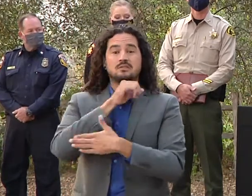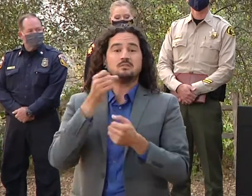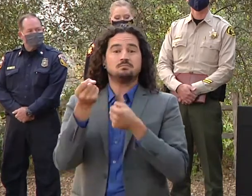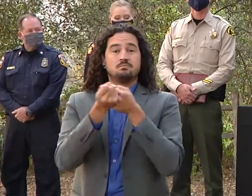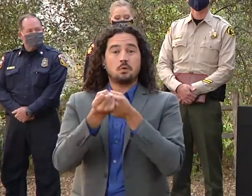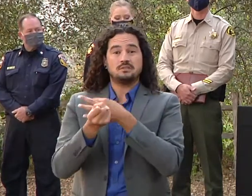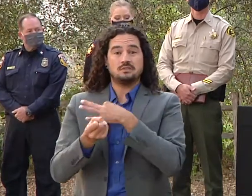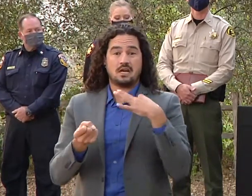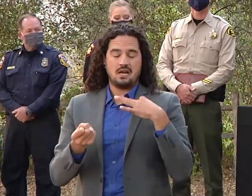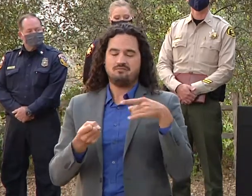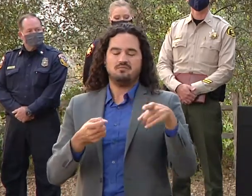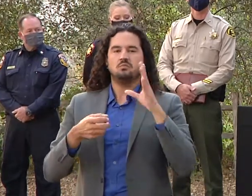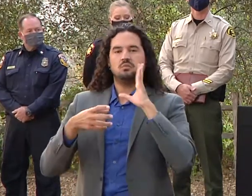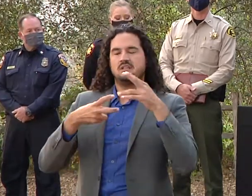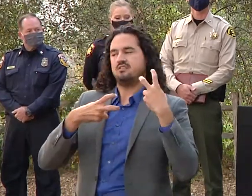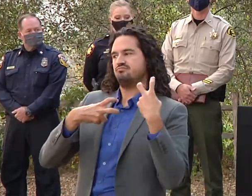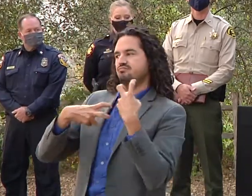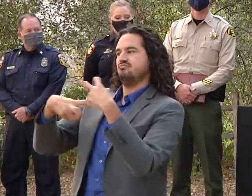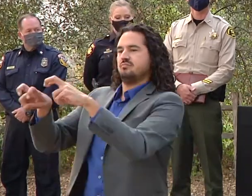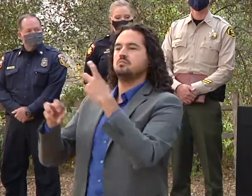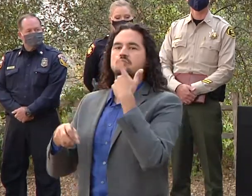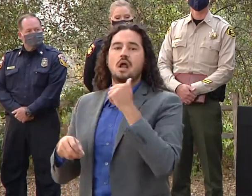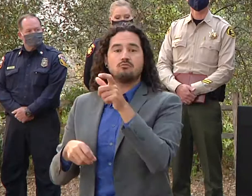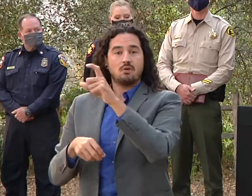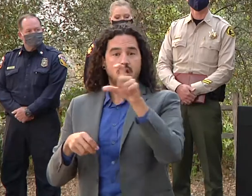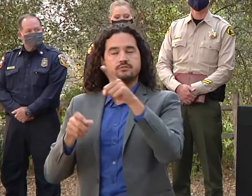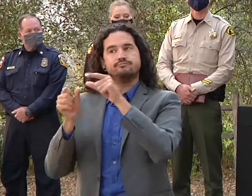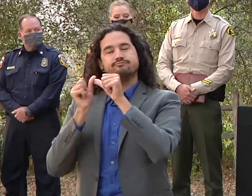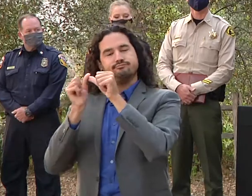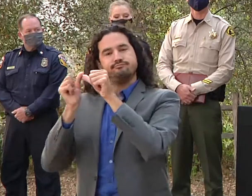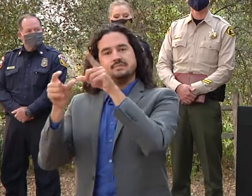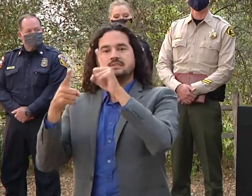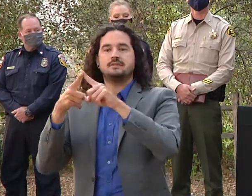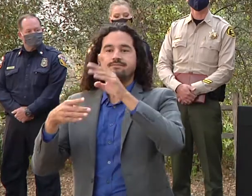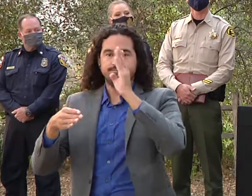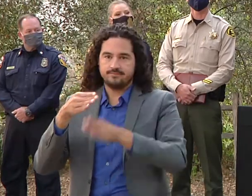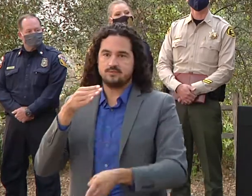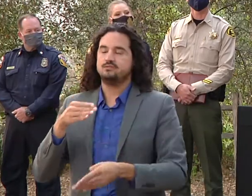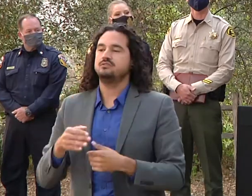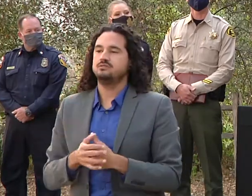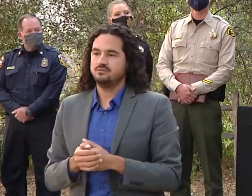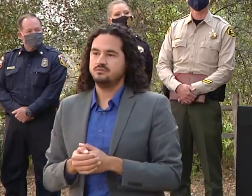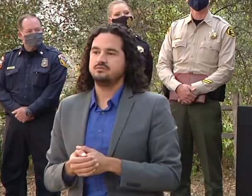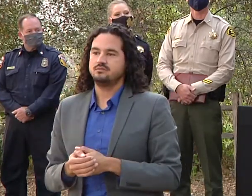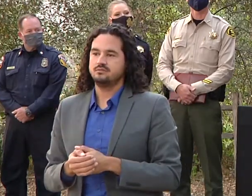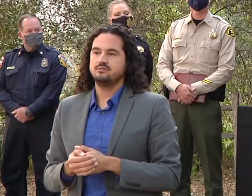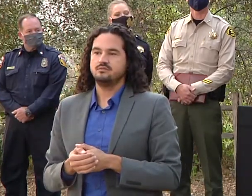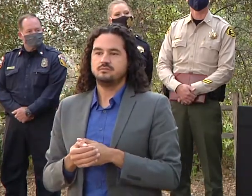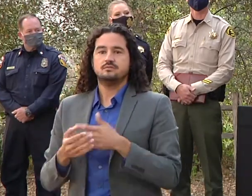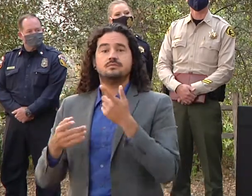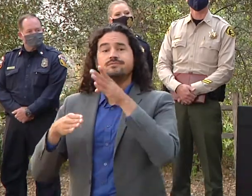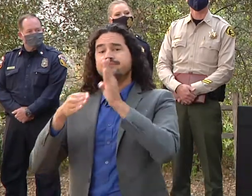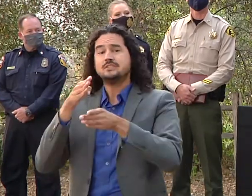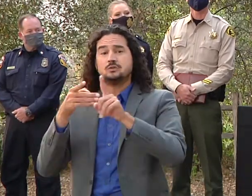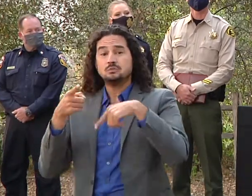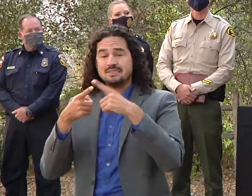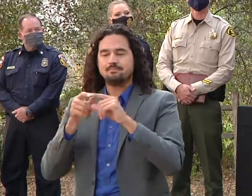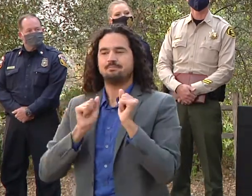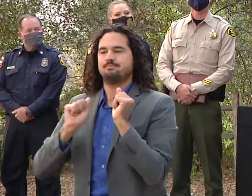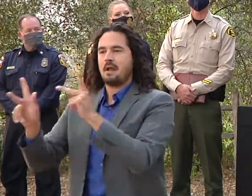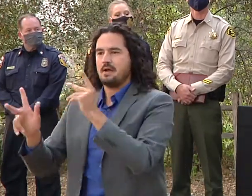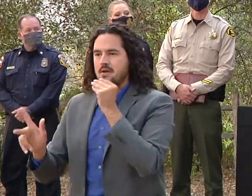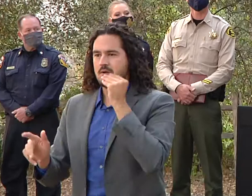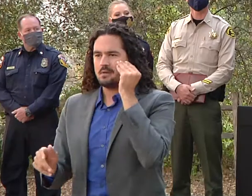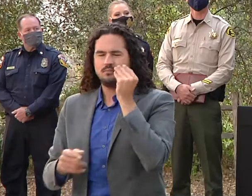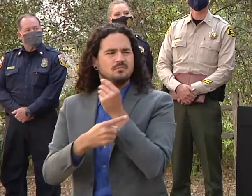shelters until we demobilize them and people are able to get back repopulated to their houses. Could you repeat that website address one more time?